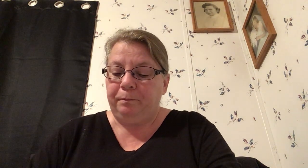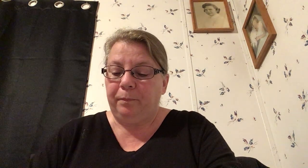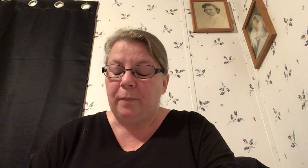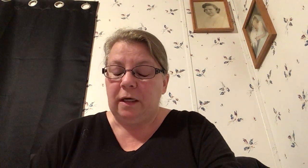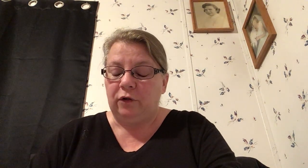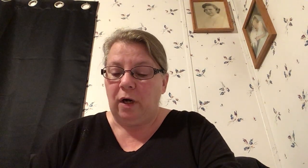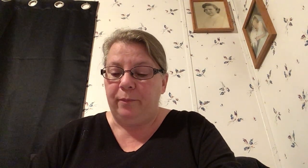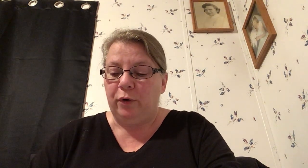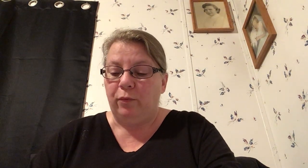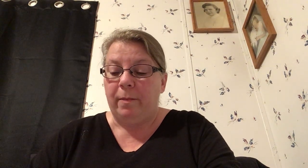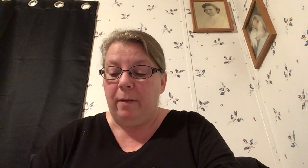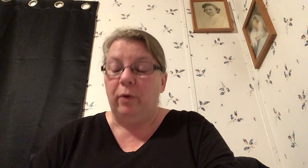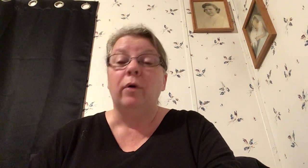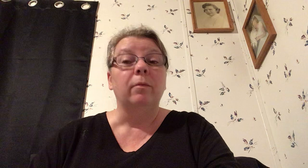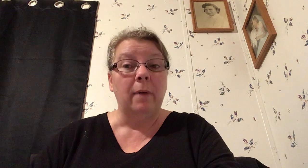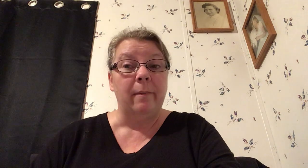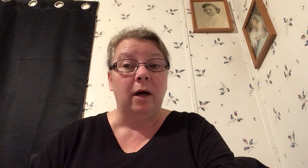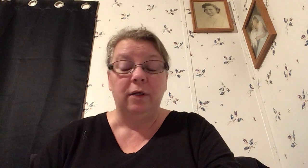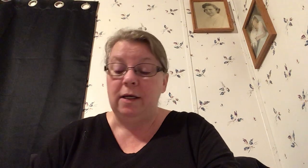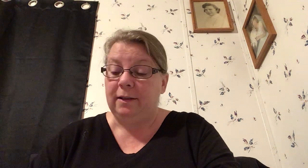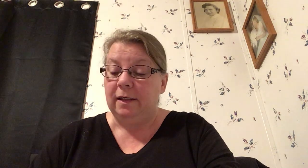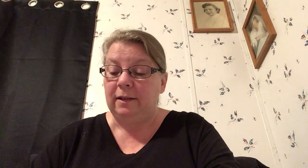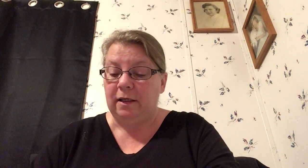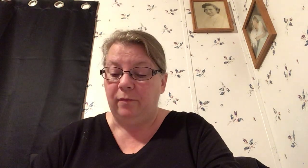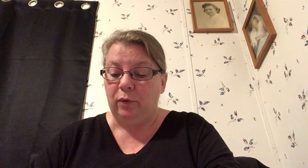so I put remember my body is his temple